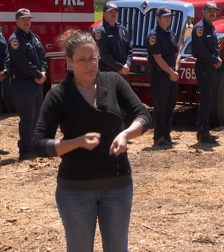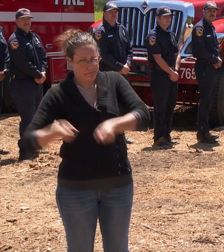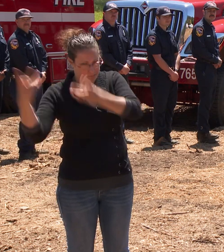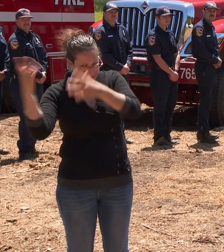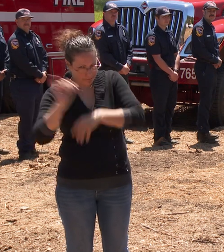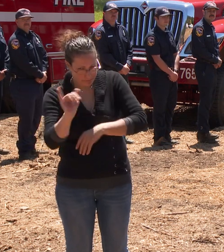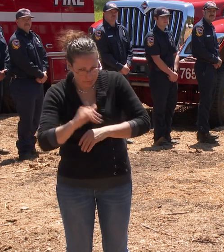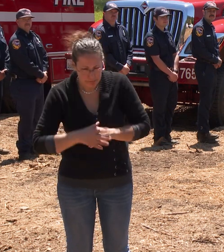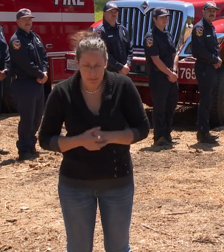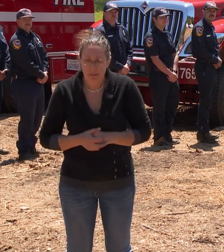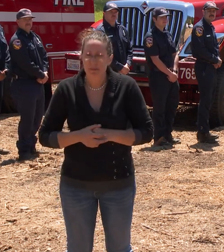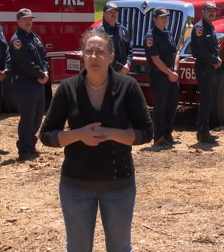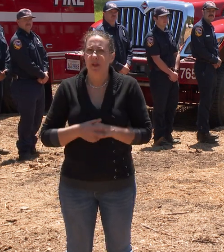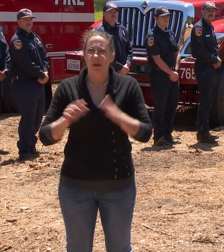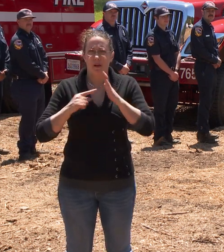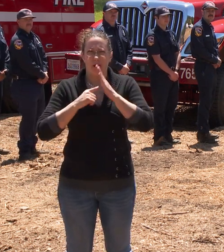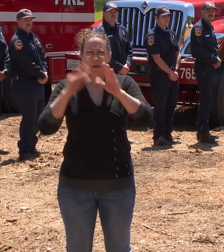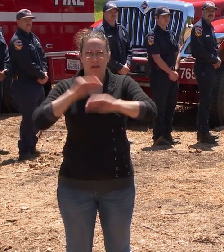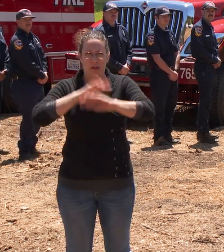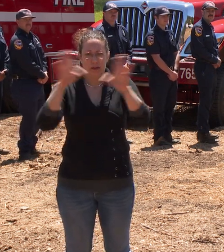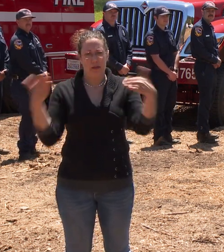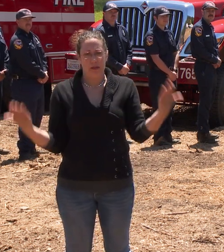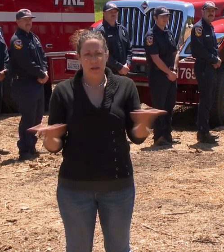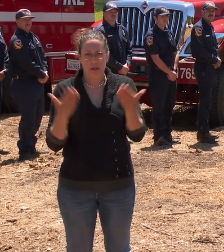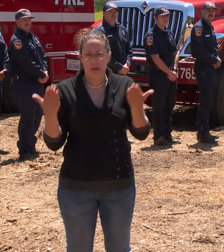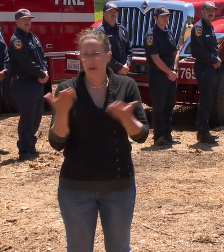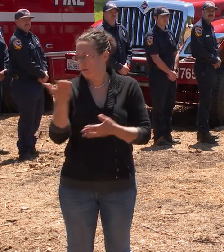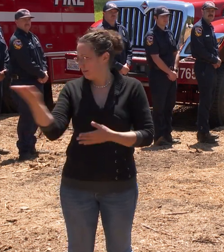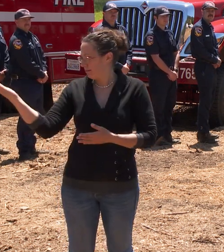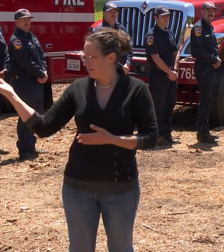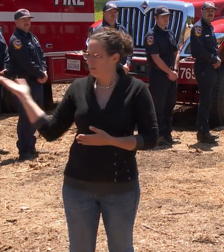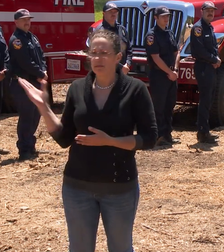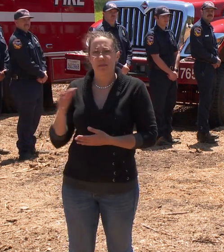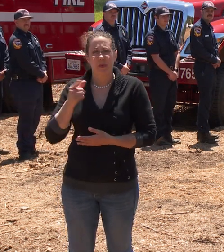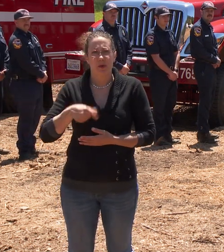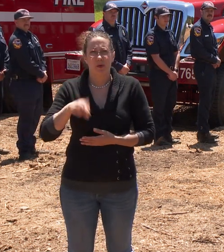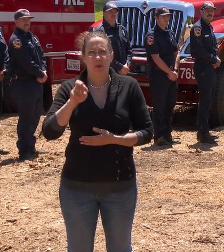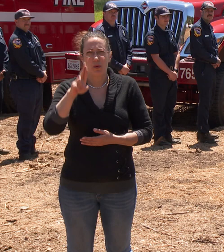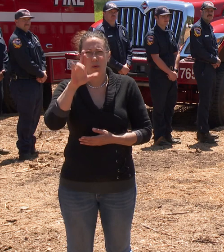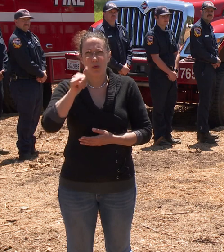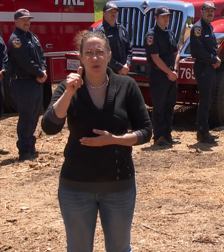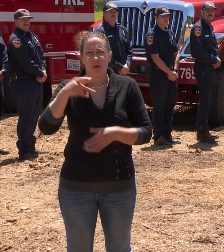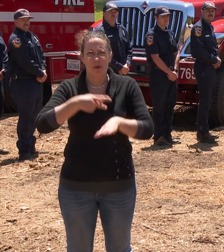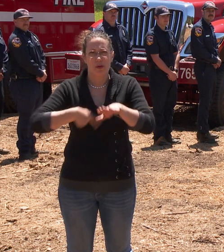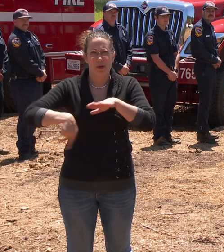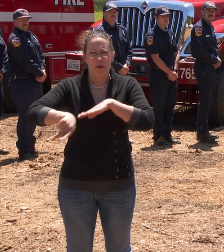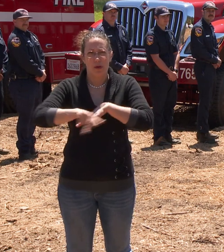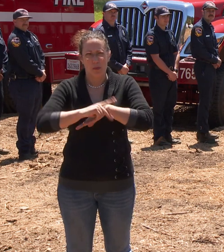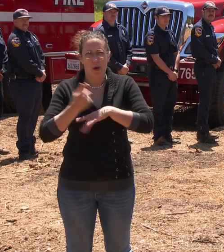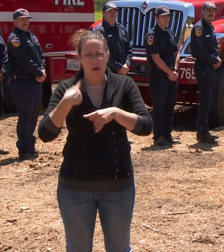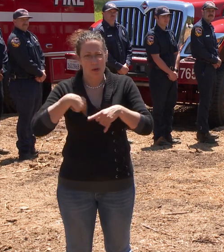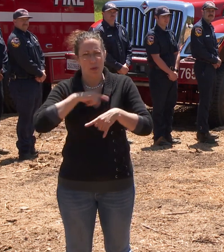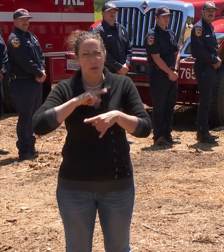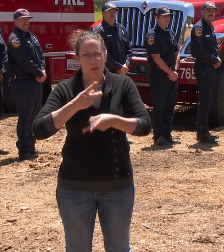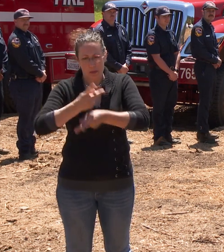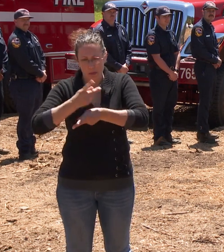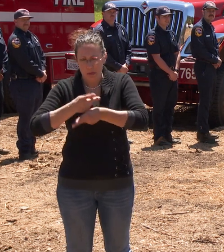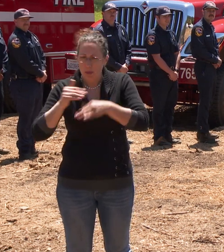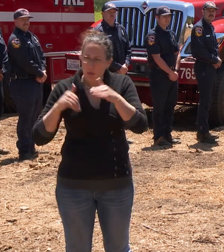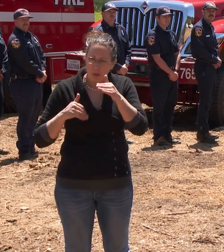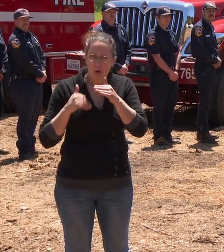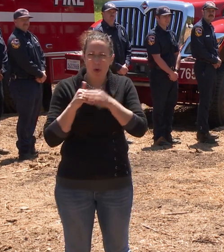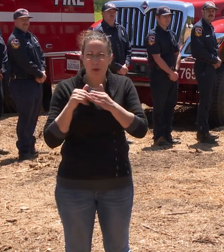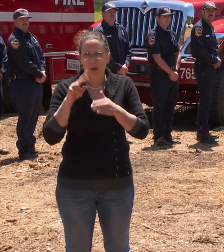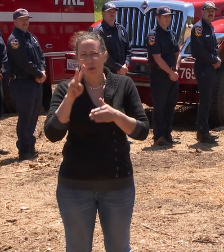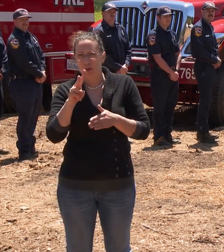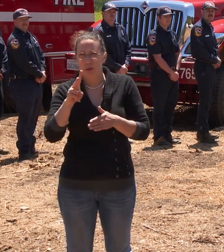Nowhere is this more evident than here at Quarry Park, where in partnership with CAL FIRE and the San Mateo RCD we treated nearly 200 acres of